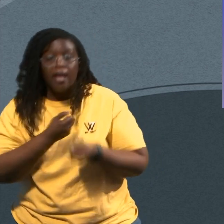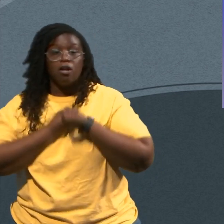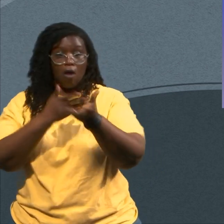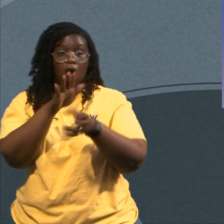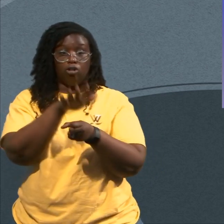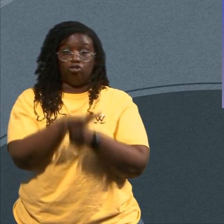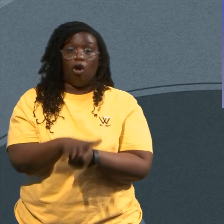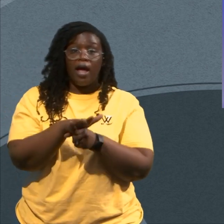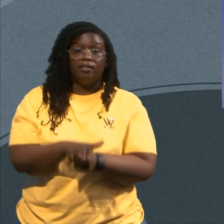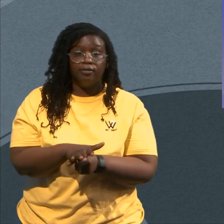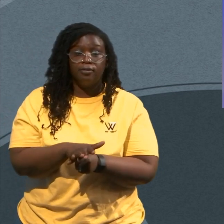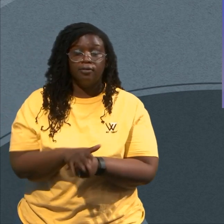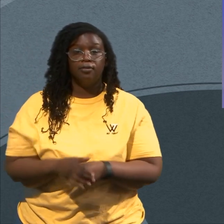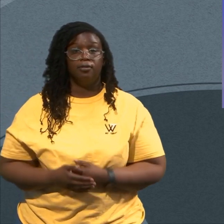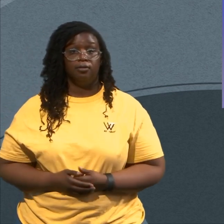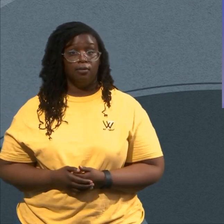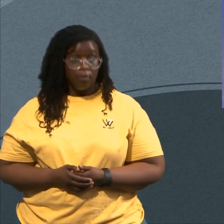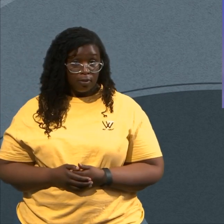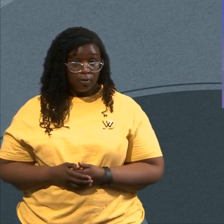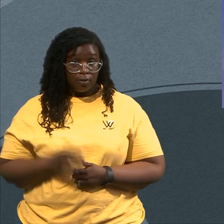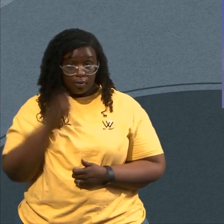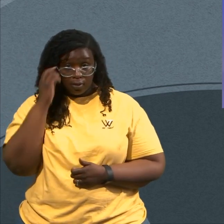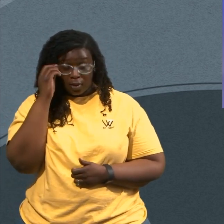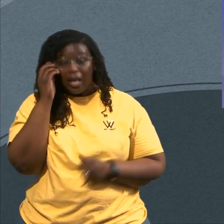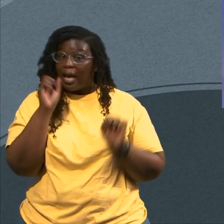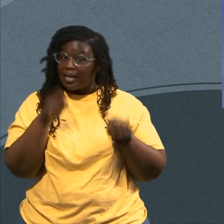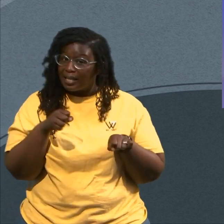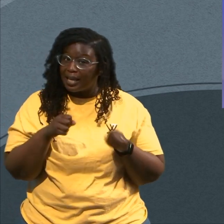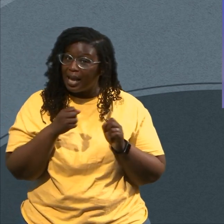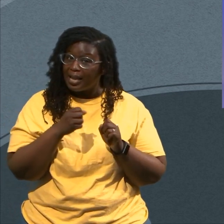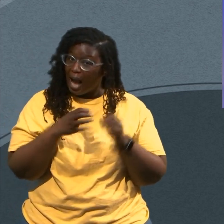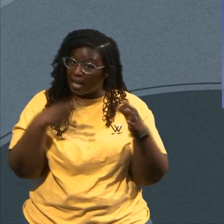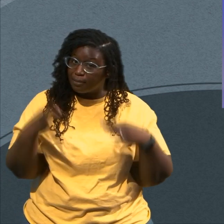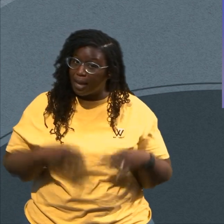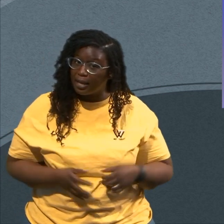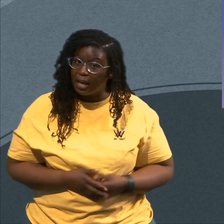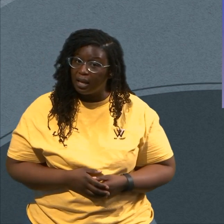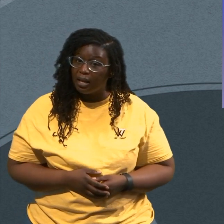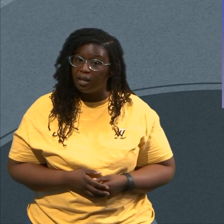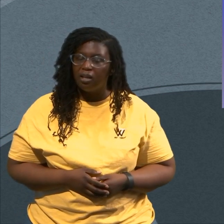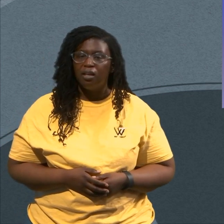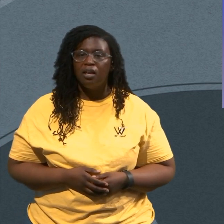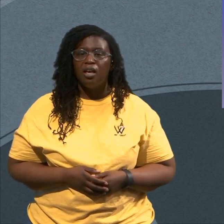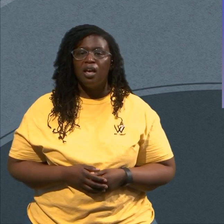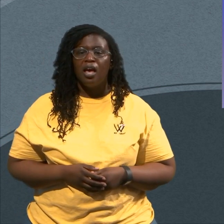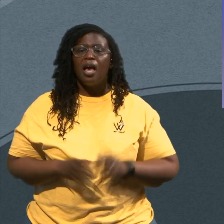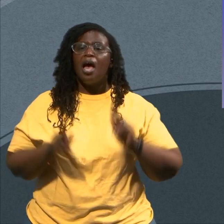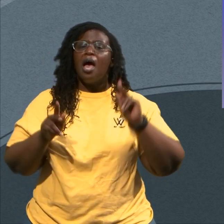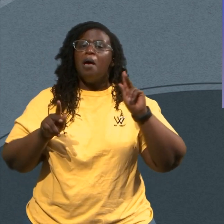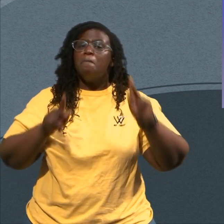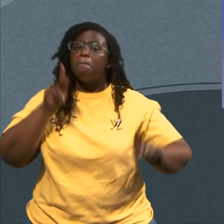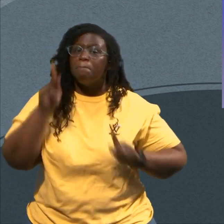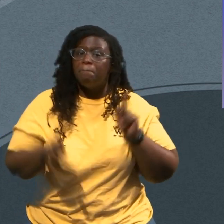Can We Unpack This For Just A Moment The Cause Of Your Stress Is People And You Insist On Keep Adding More